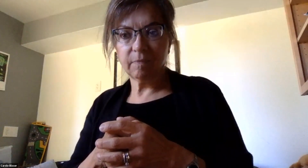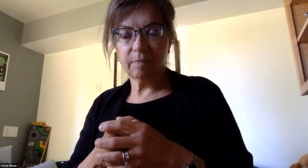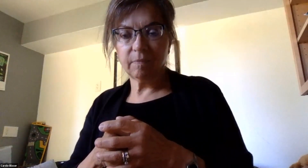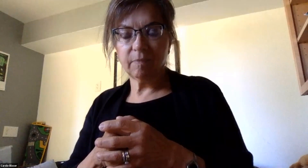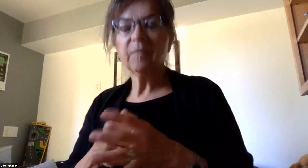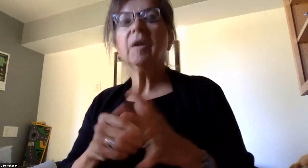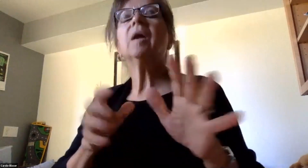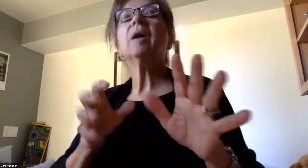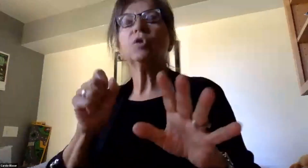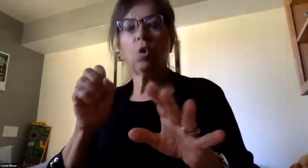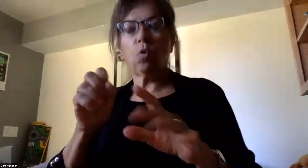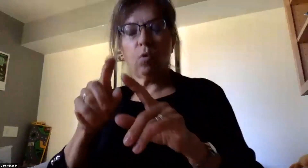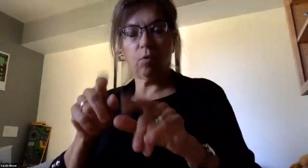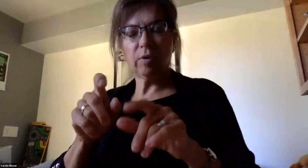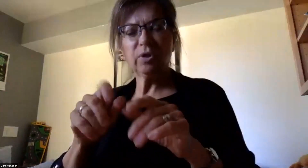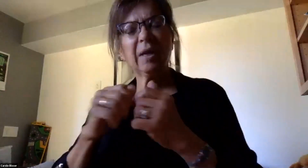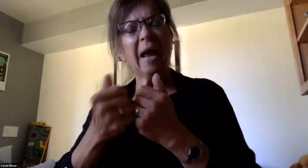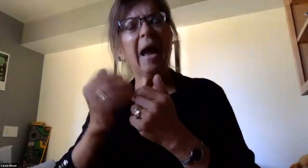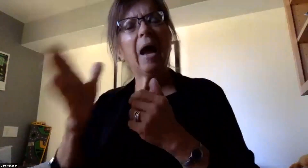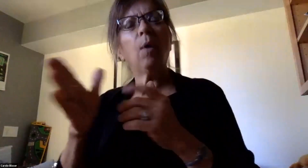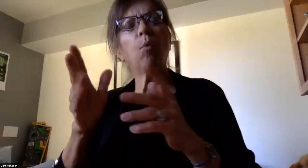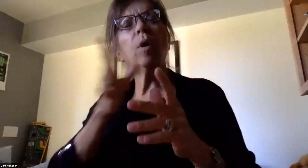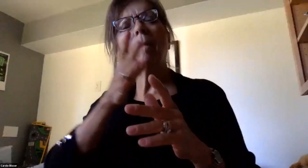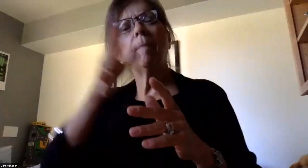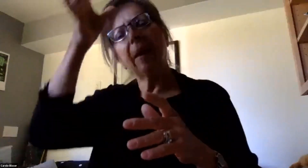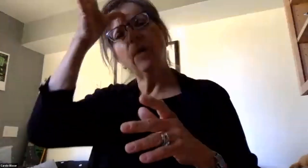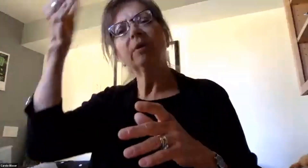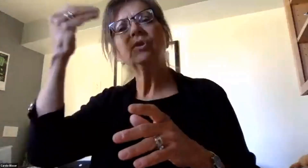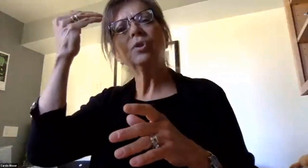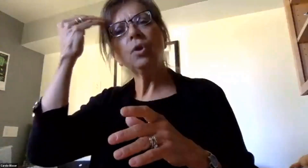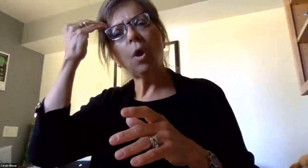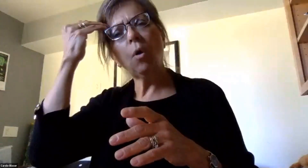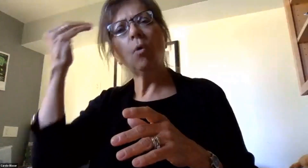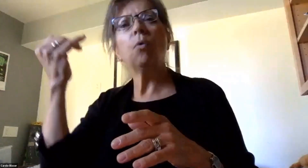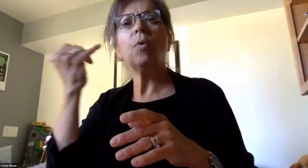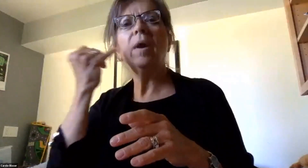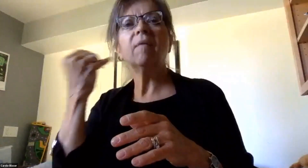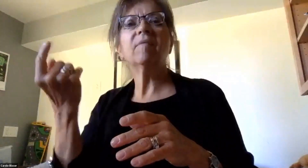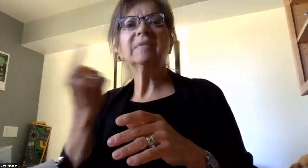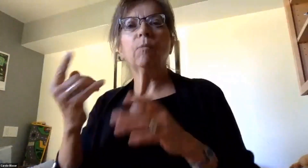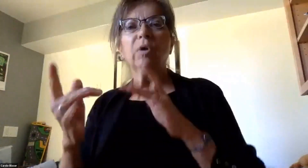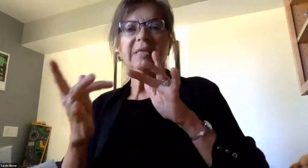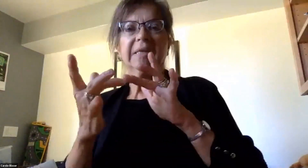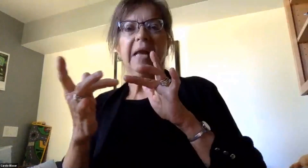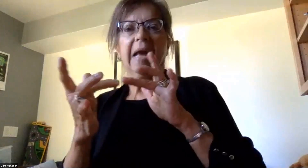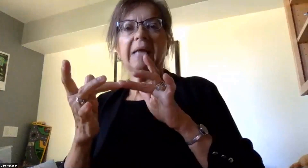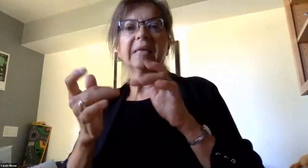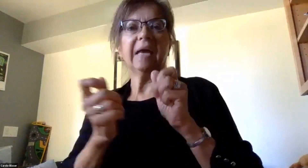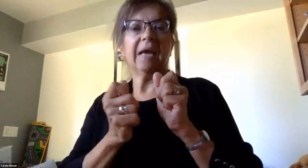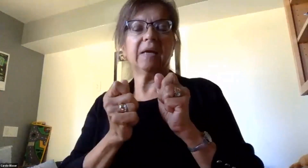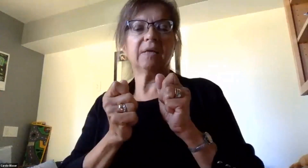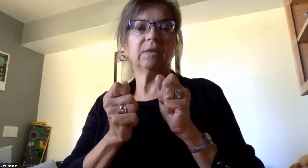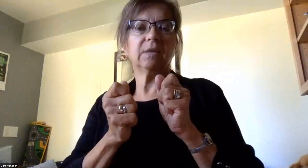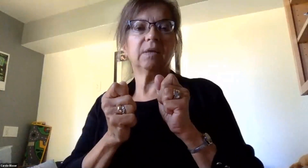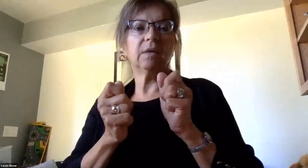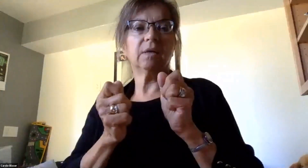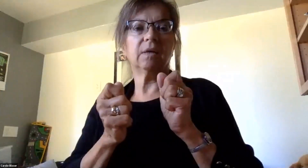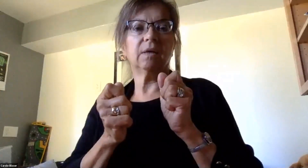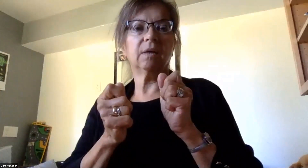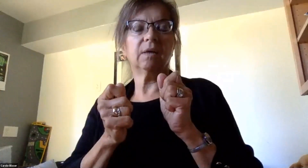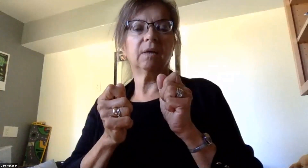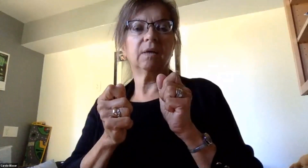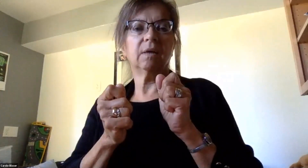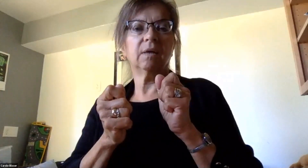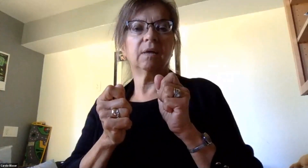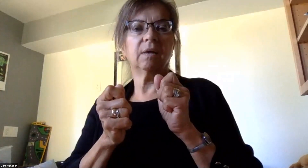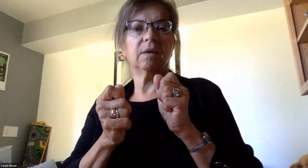so there's a question in chat. How will parents be notified if a teacher or student comes in contact with their child that